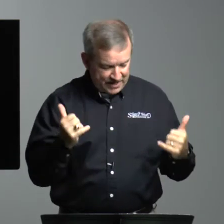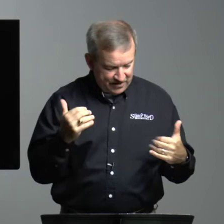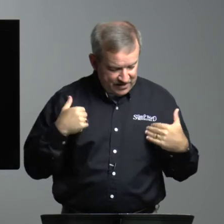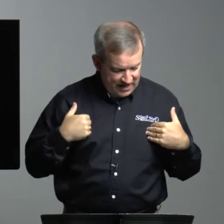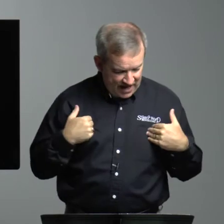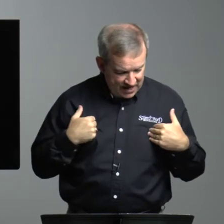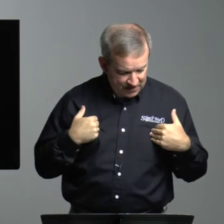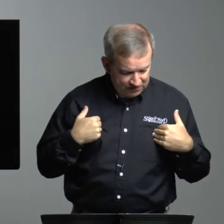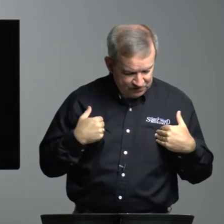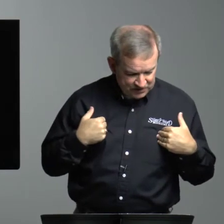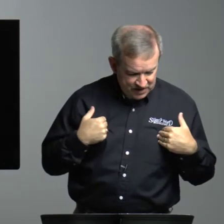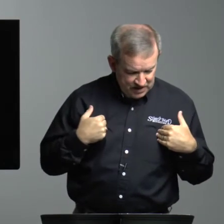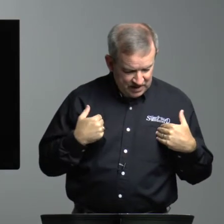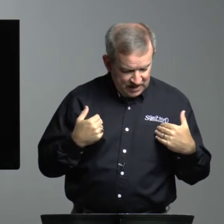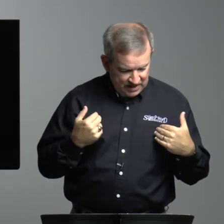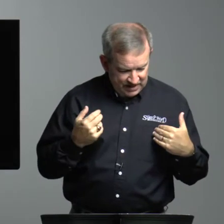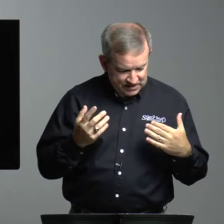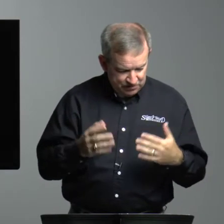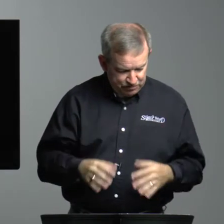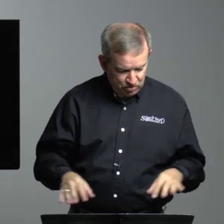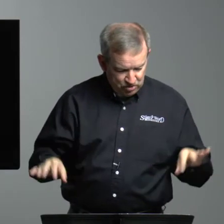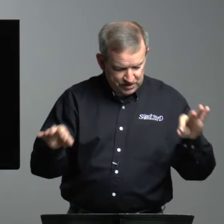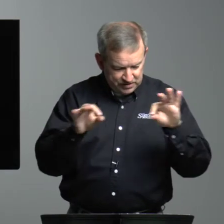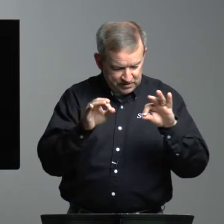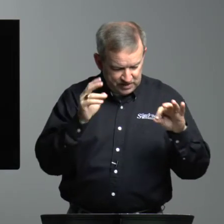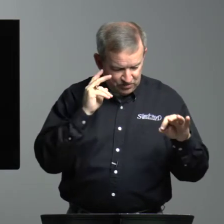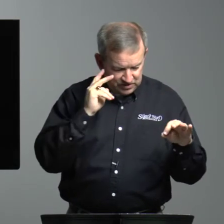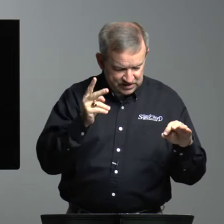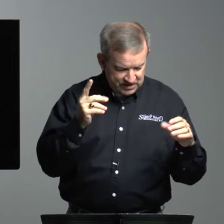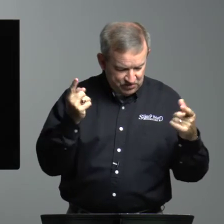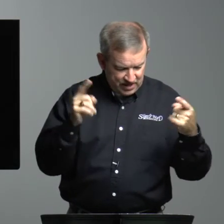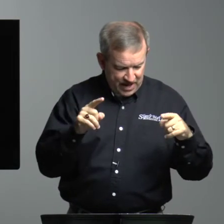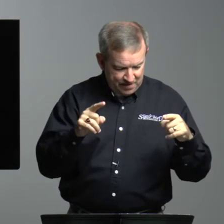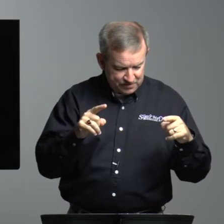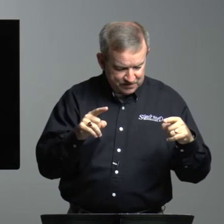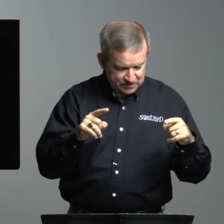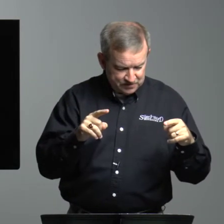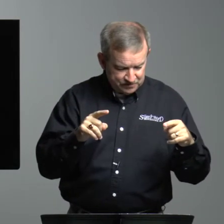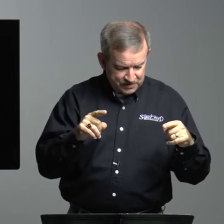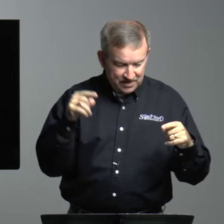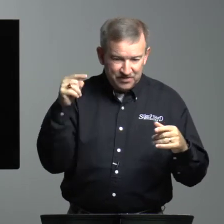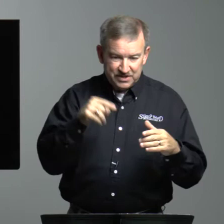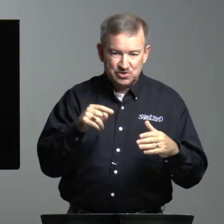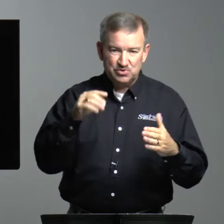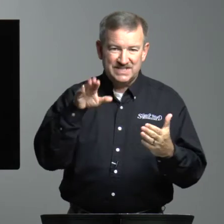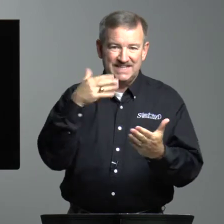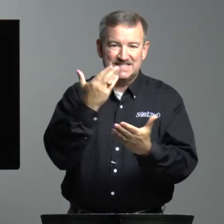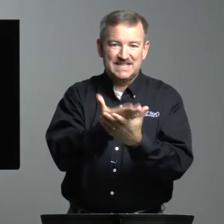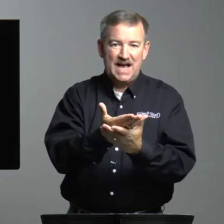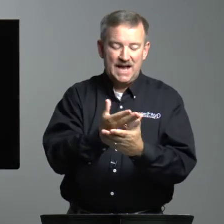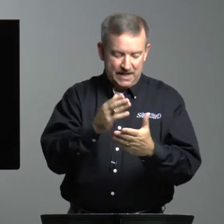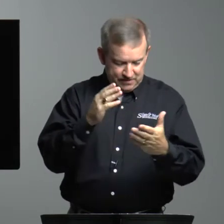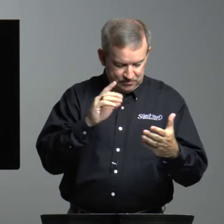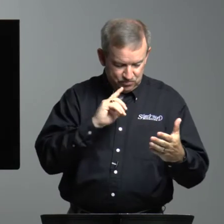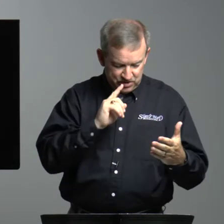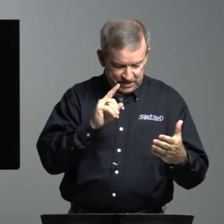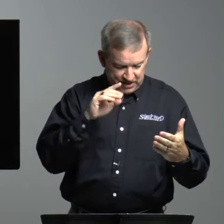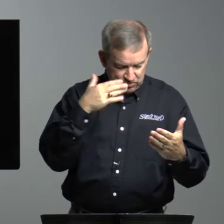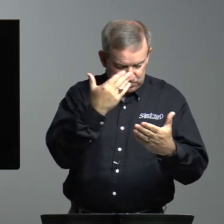now he had it. It's important that we see what happens. This was a sign. Really, it was